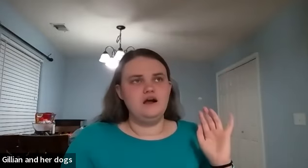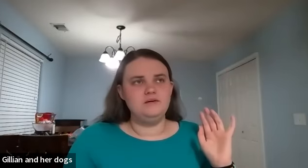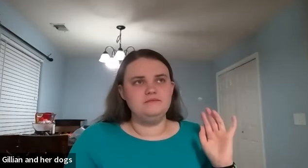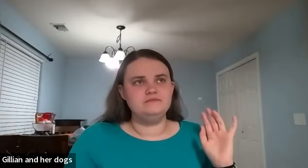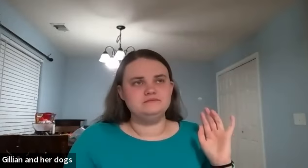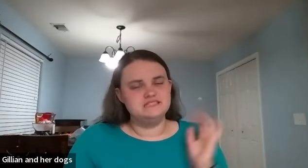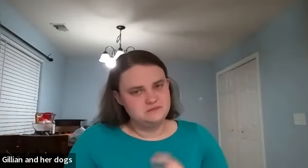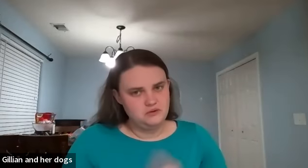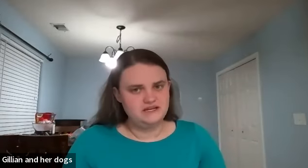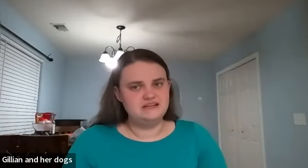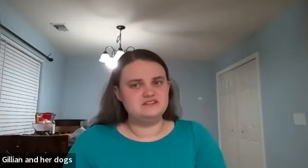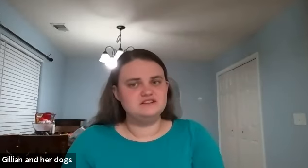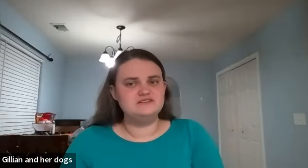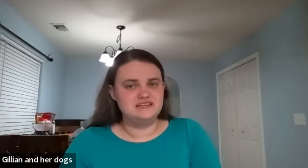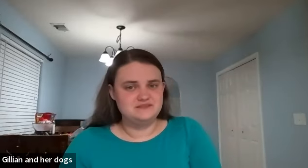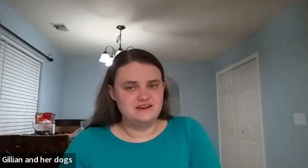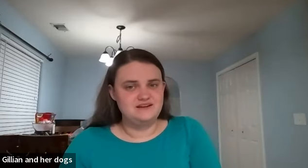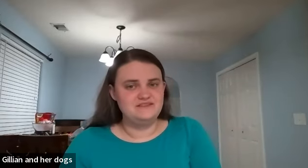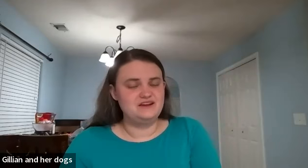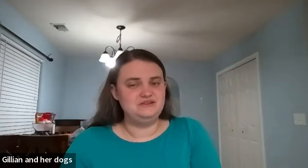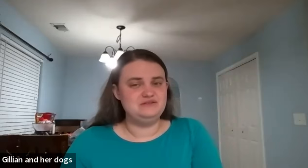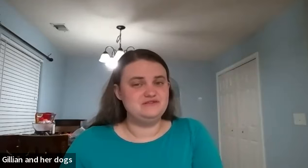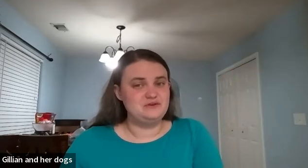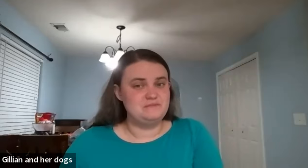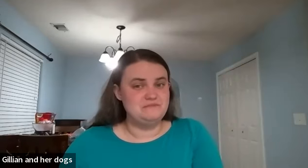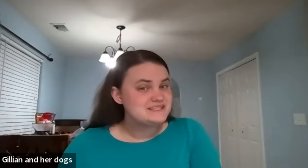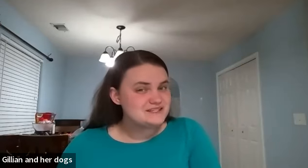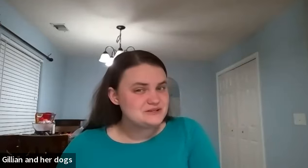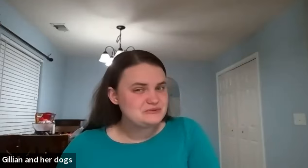um disappointed is also the same sign that you use for miss you